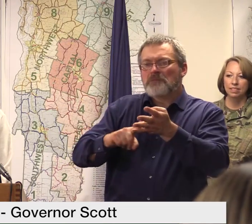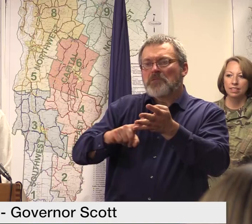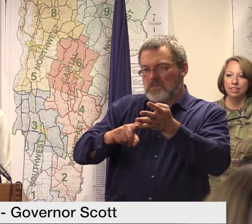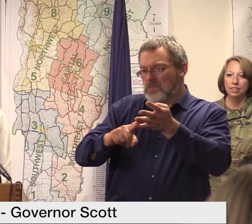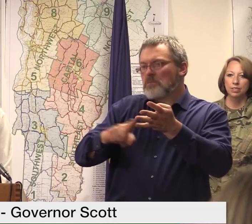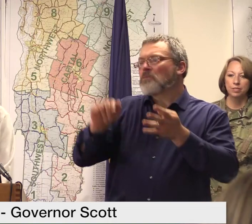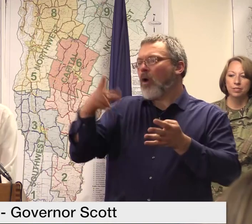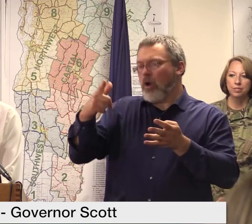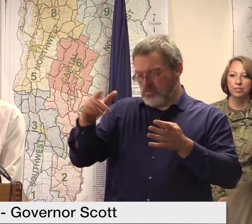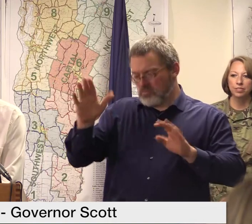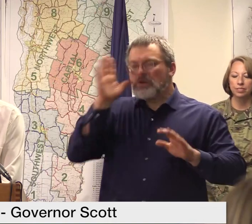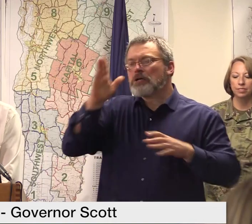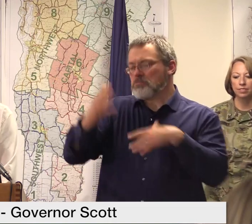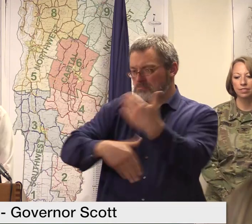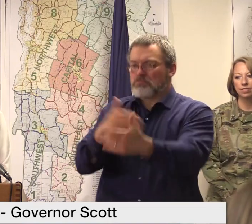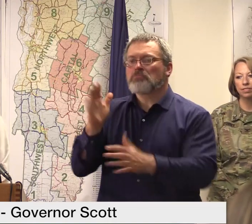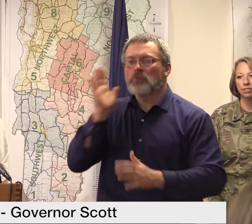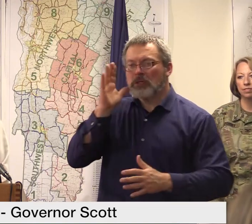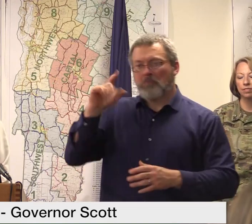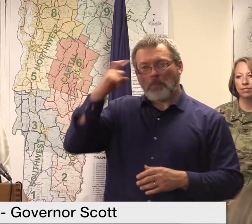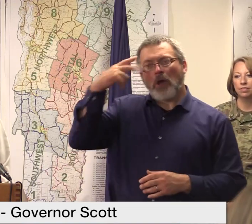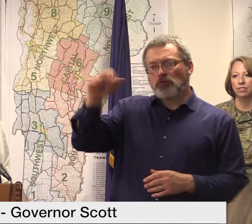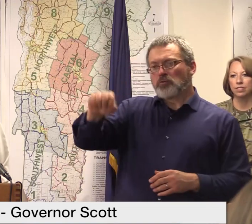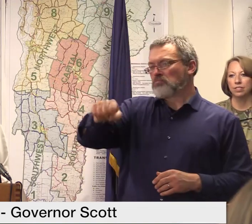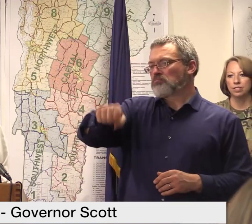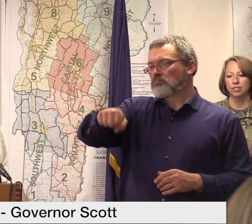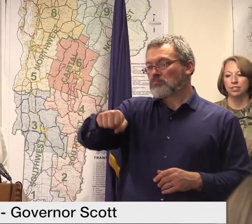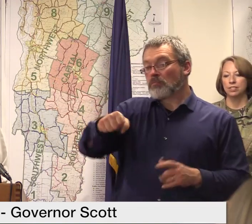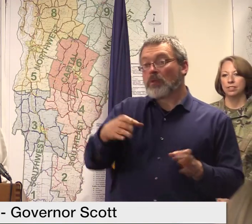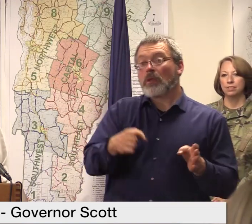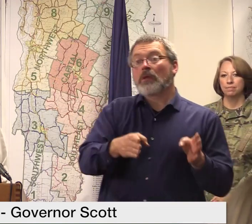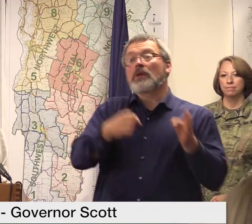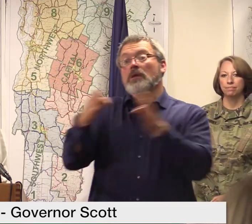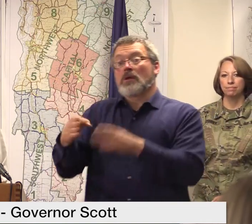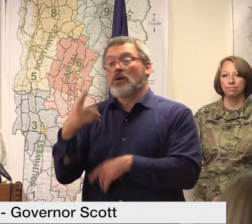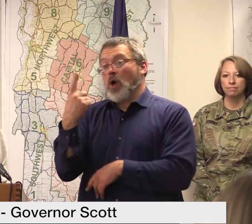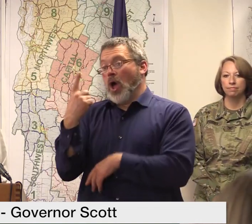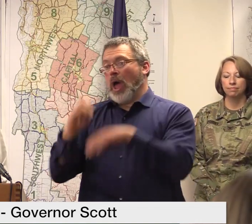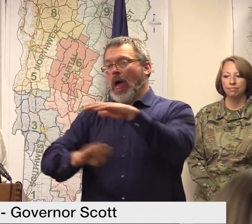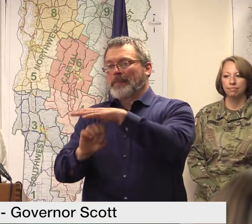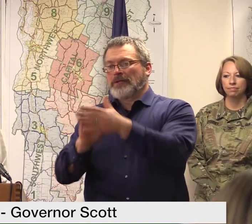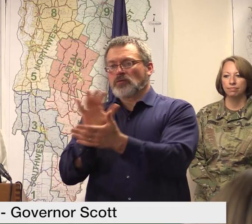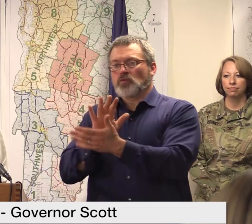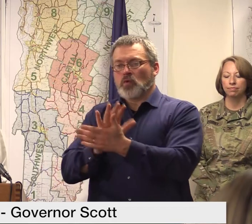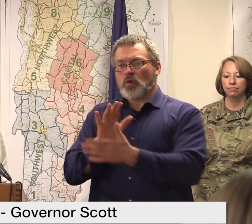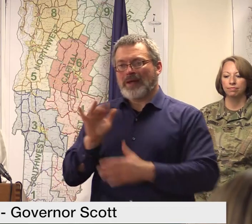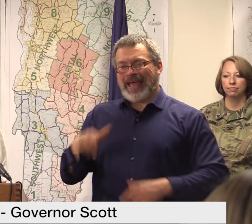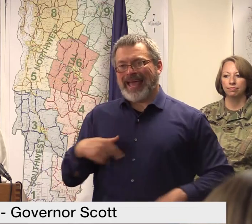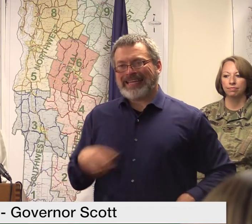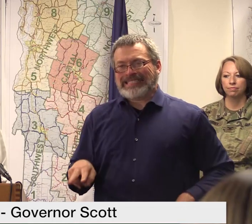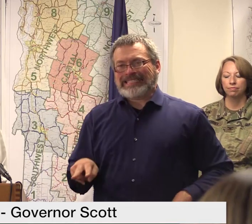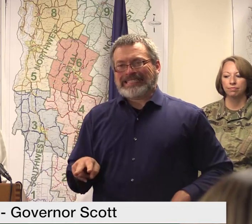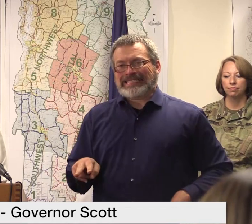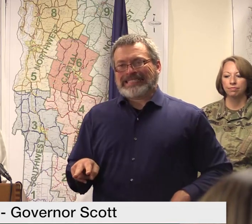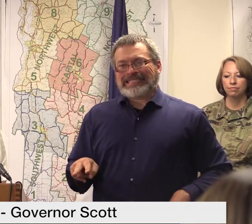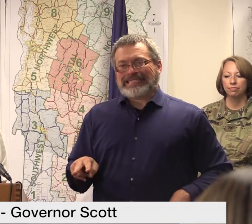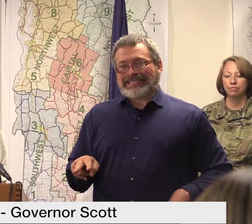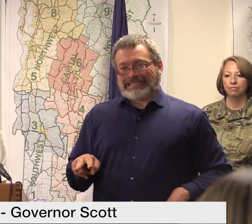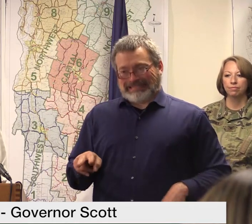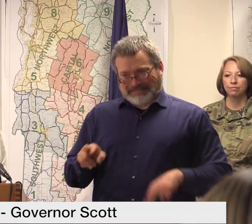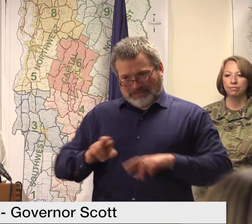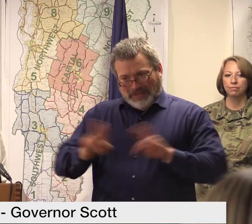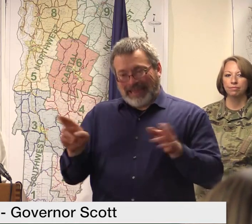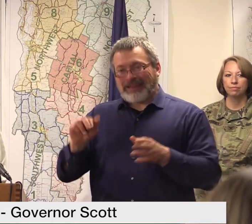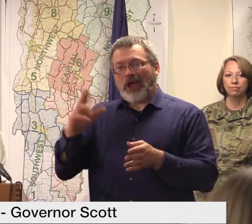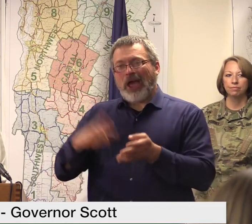one of the elementary schools on our radar is perhaps not going to be ready to open but we're still trying to figure that out